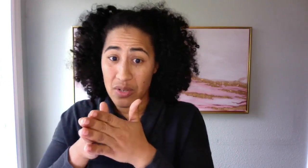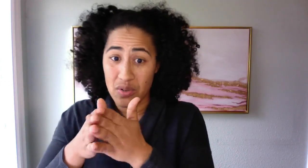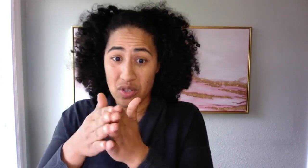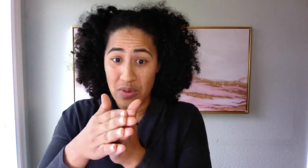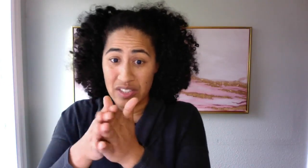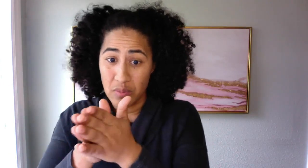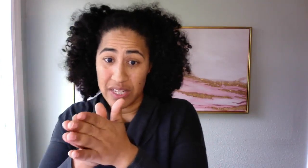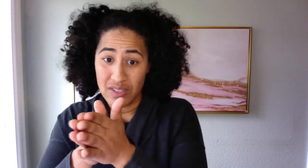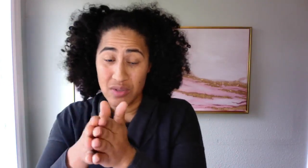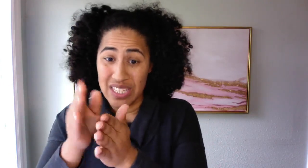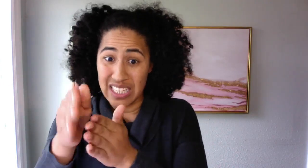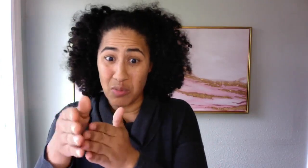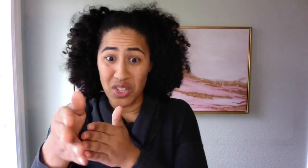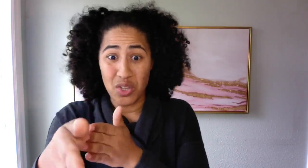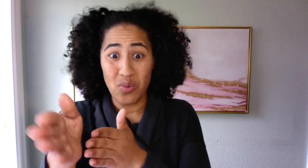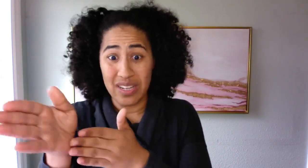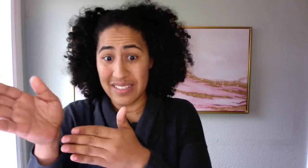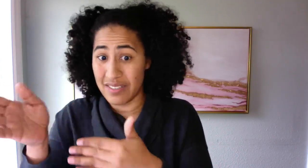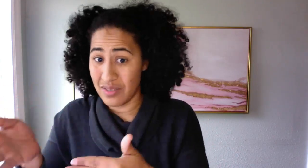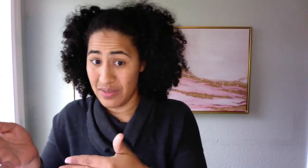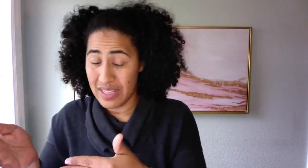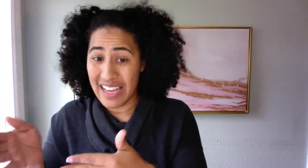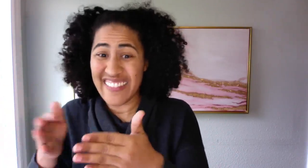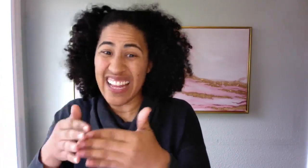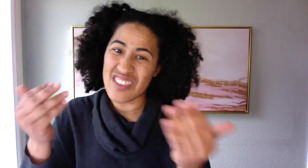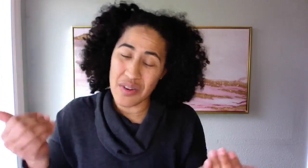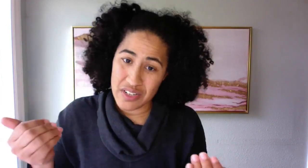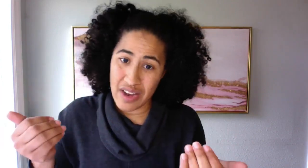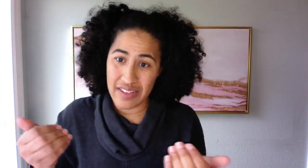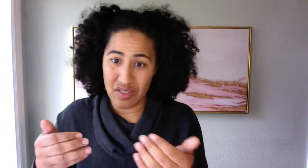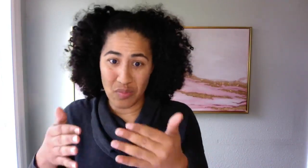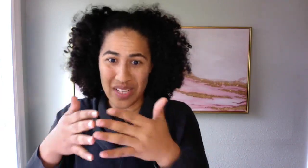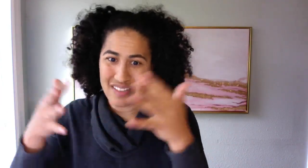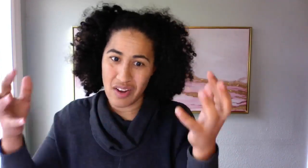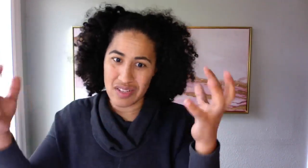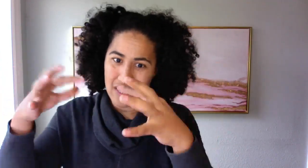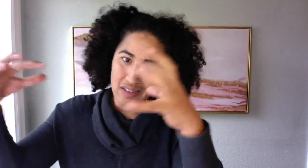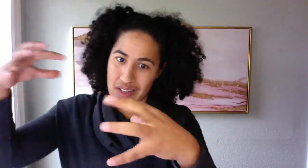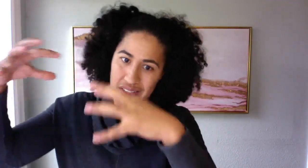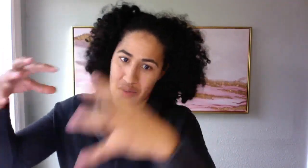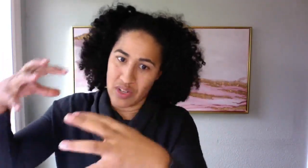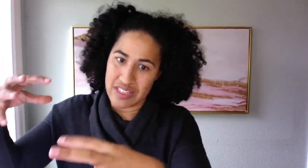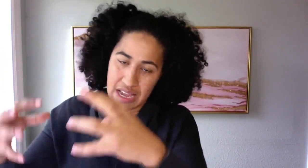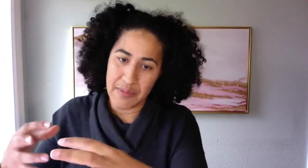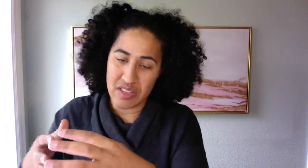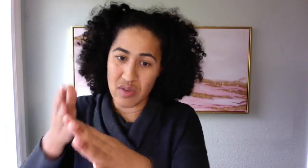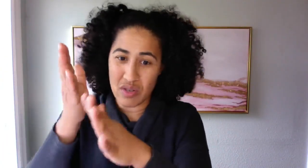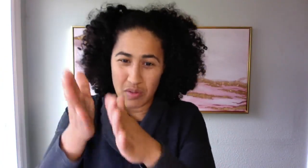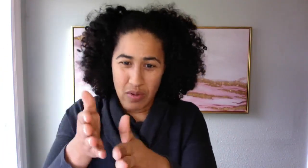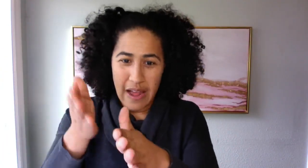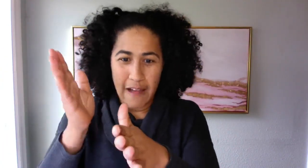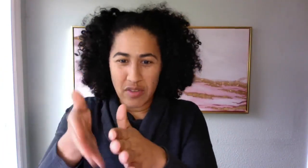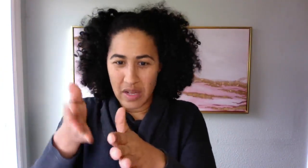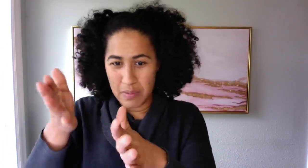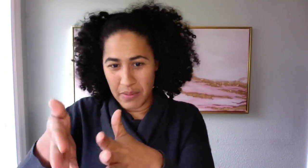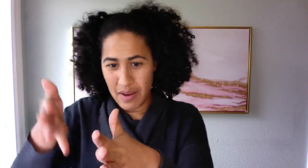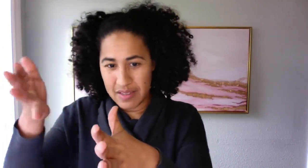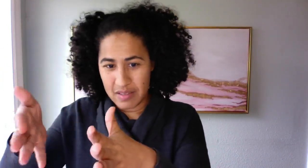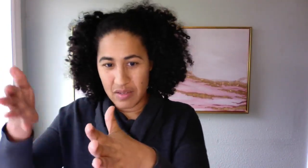direct your brain to do the healing work you want it to do. And that it's already trying to do, but it's hard to get it all done at one time. And so there's a, I've developed a process to